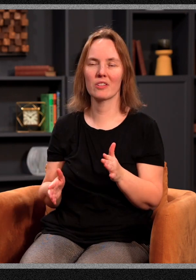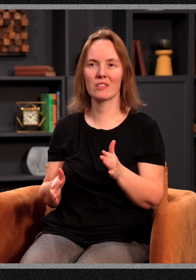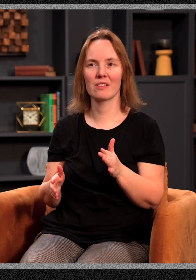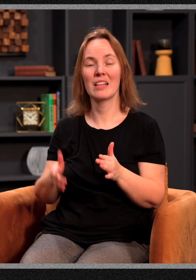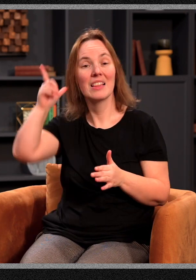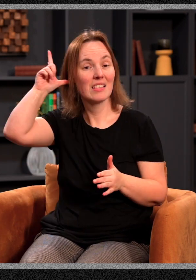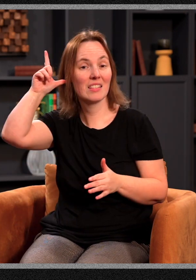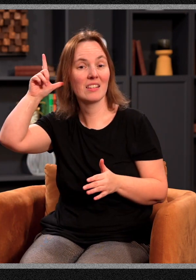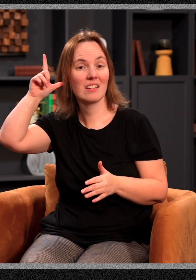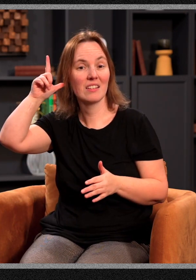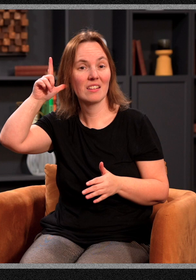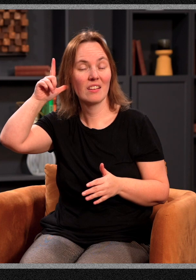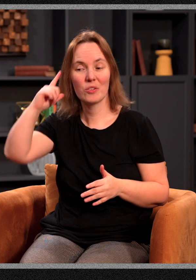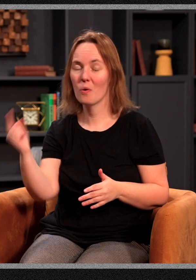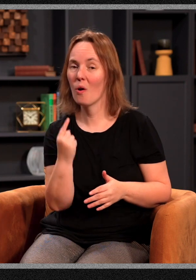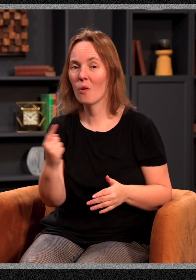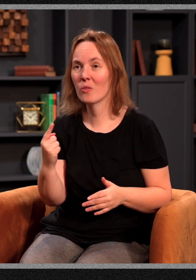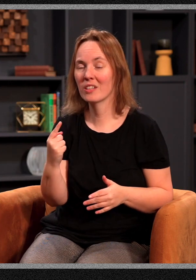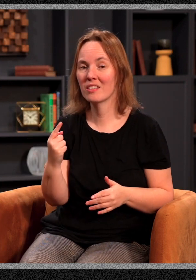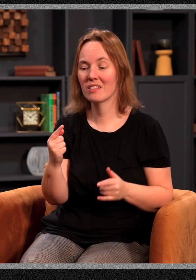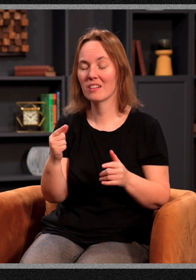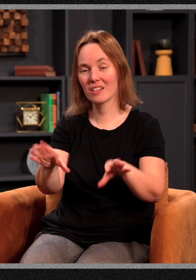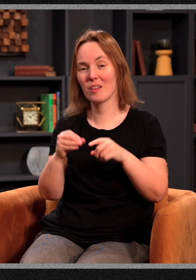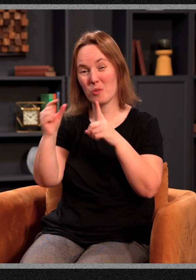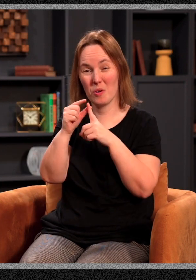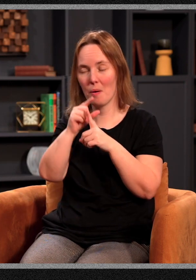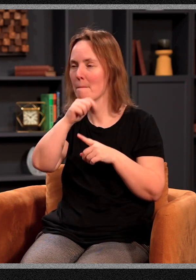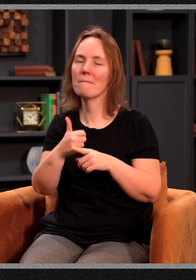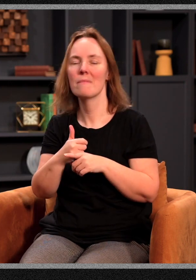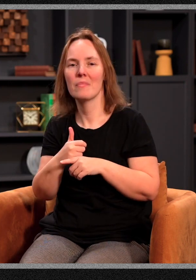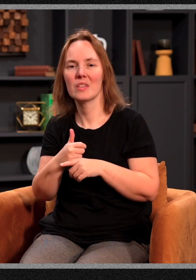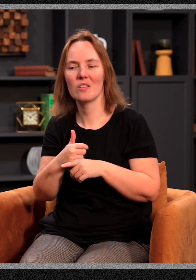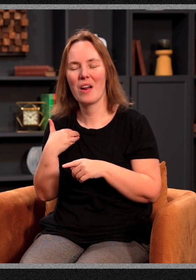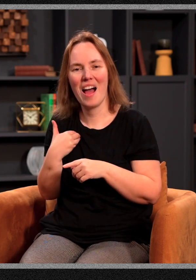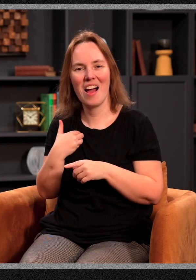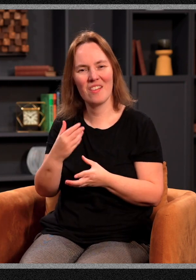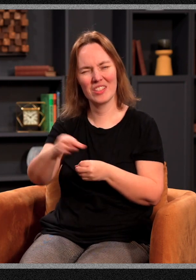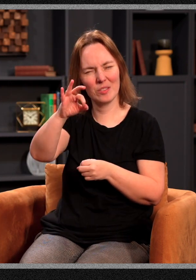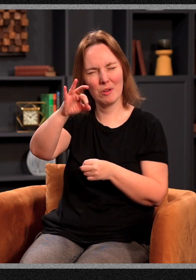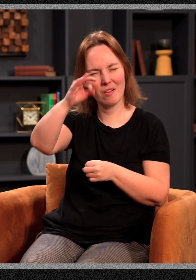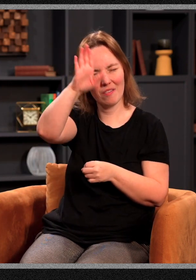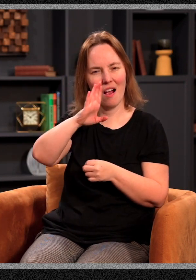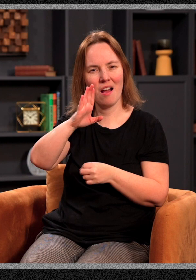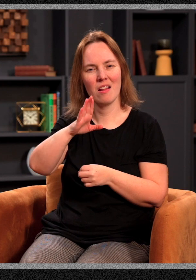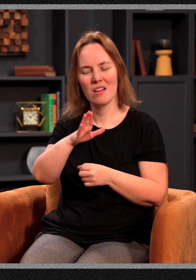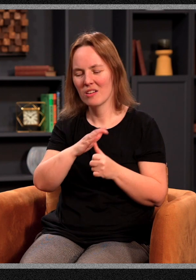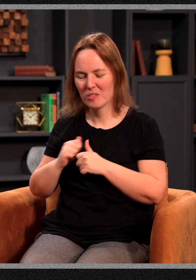in the book of Romans, he's saying, listen, if you just embrace the word, but you don't have the Spirit, if you think that just by